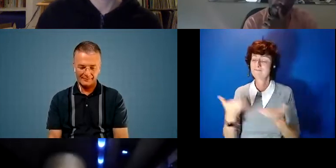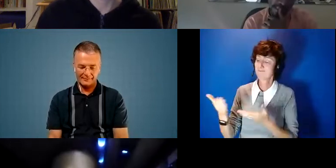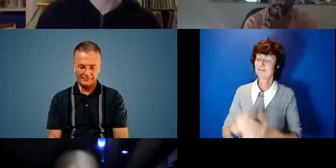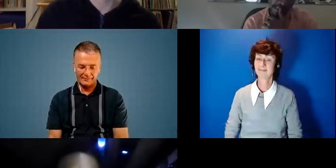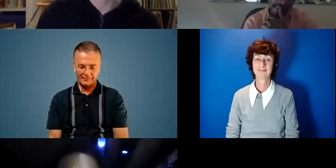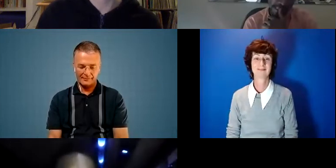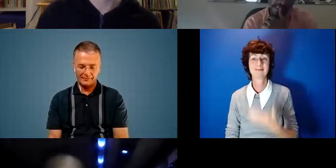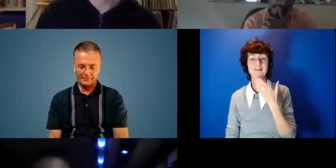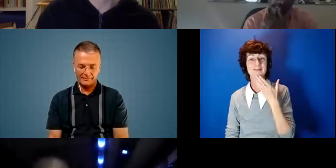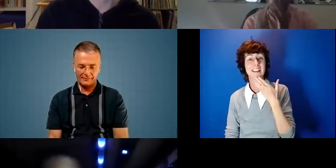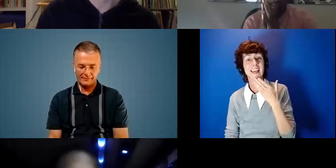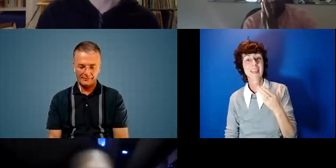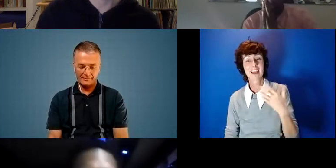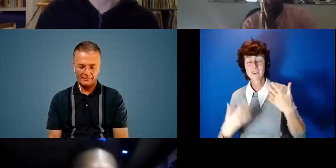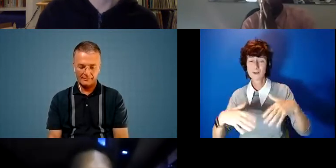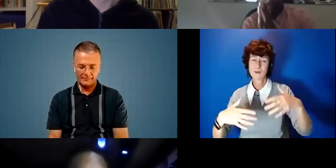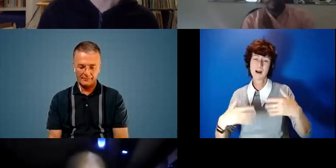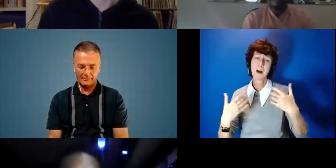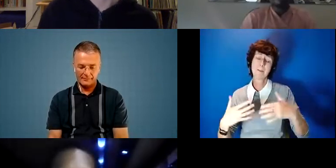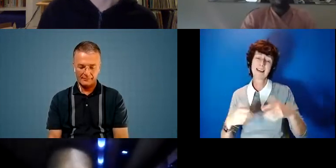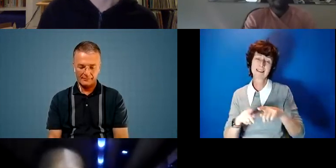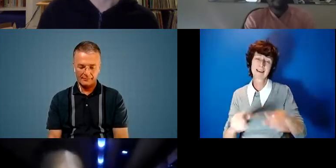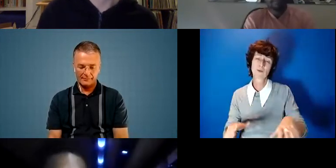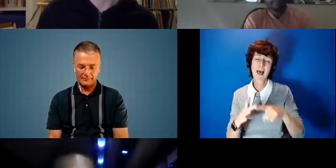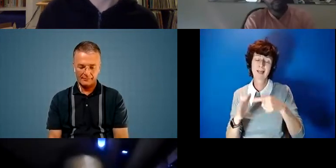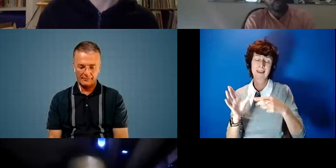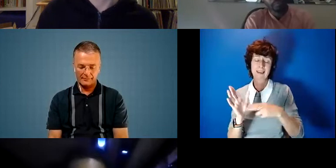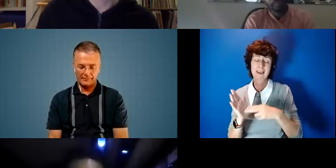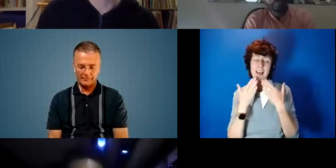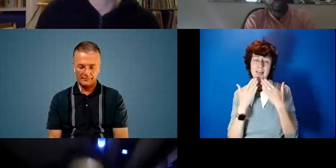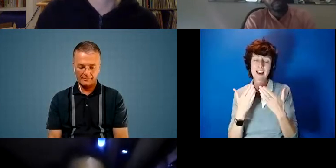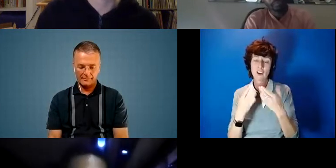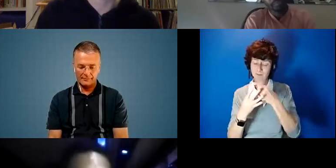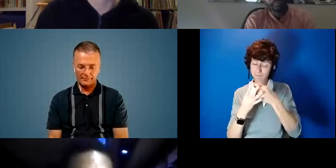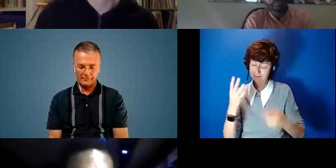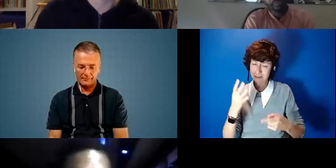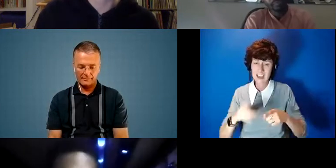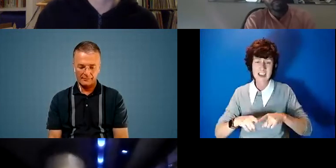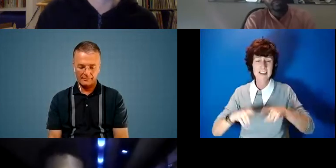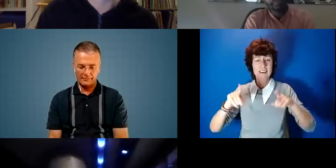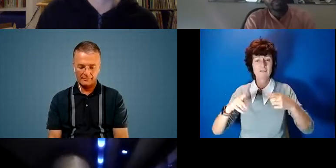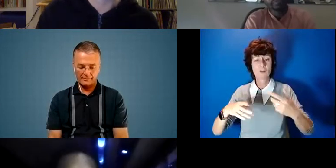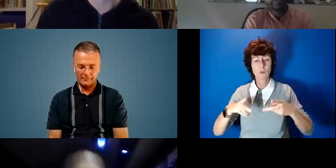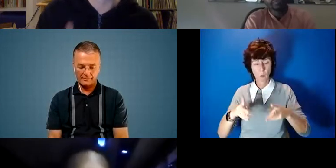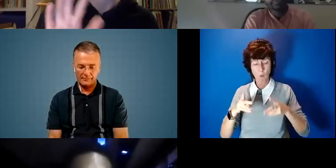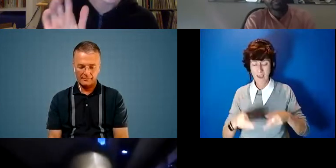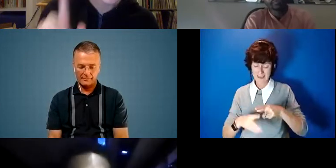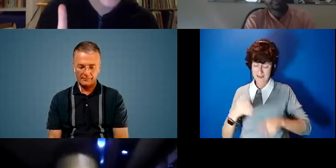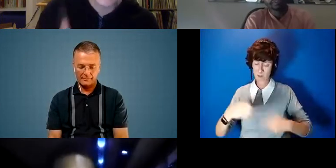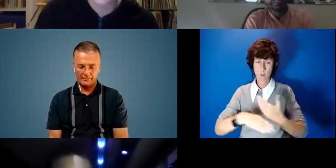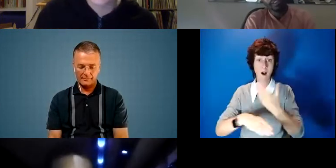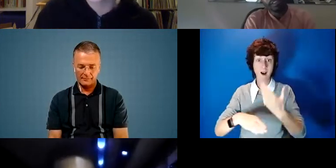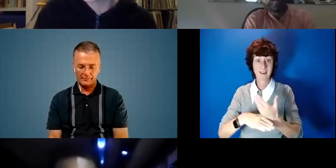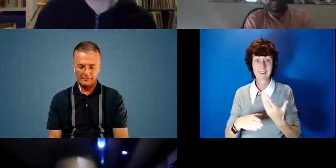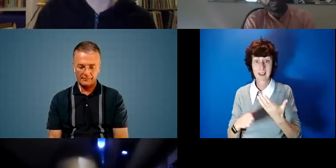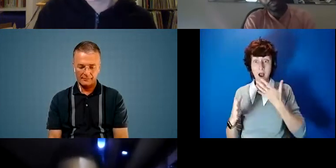Thank you so much. And that was amazing as well. Like, again, speaking to so many different ways that you have worked in the amazing lessons for all of us. I can't wait to revisit what